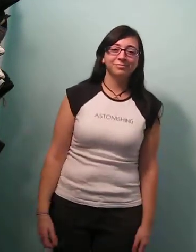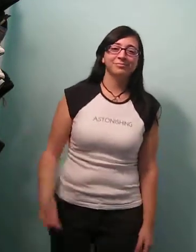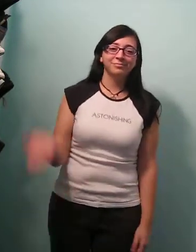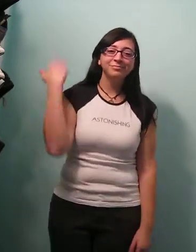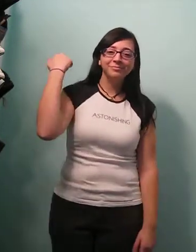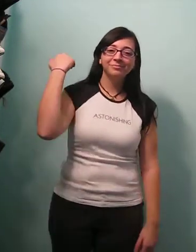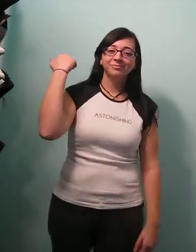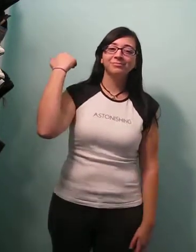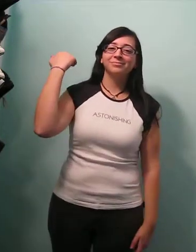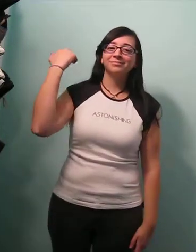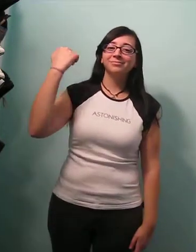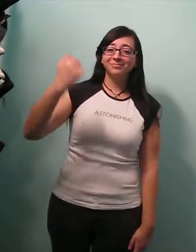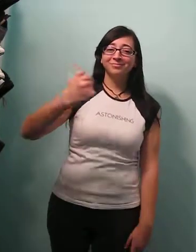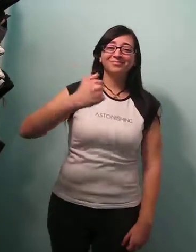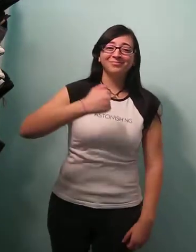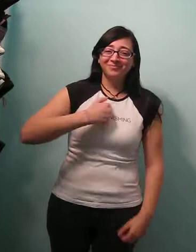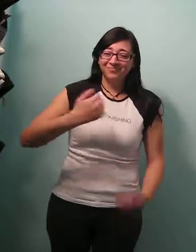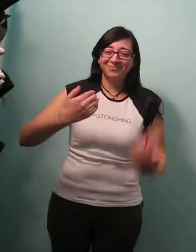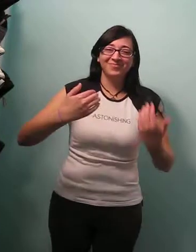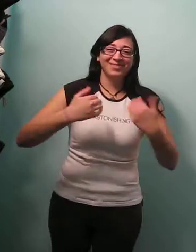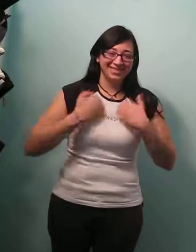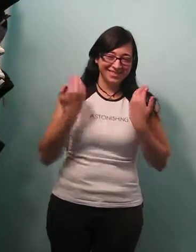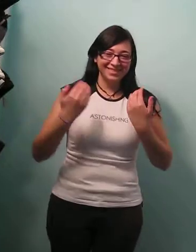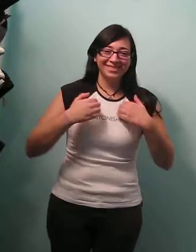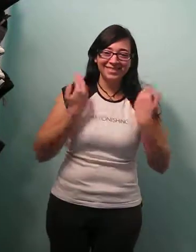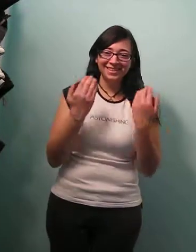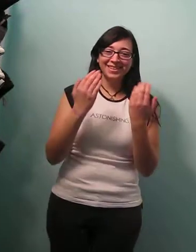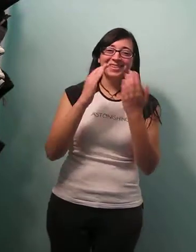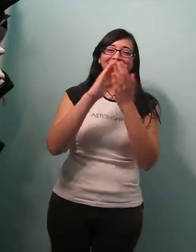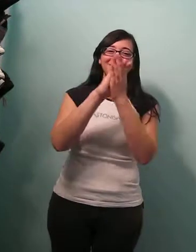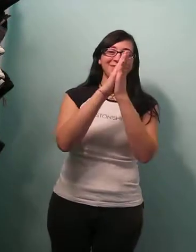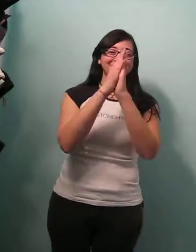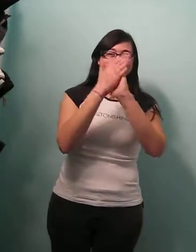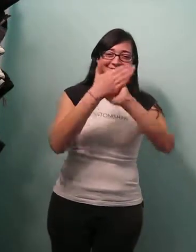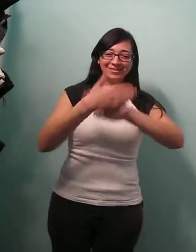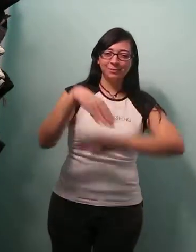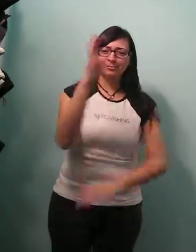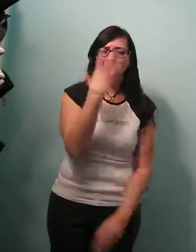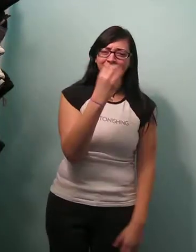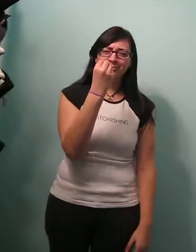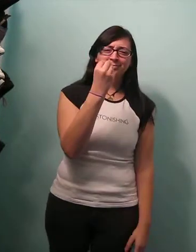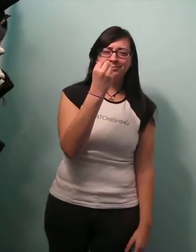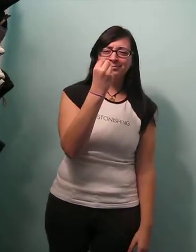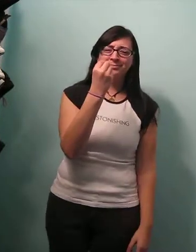I was a Teenage Werewolf